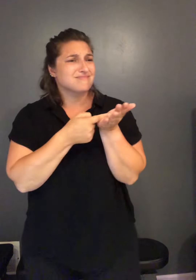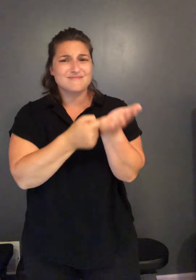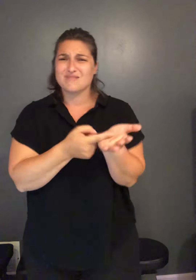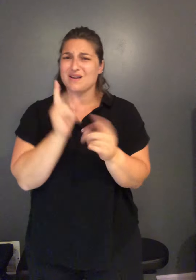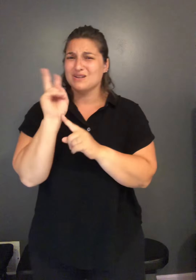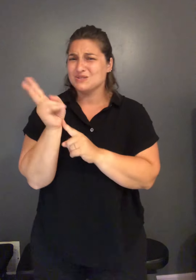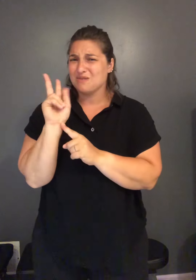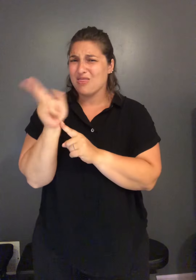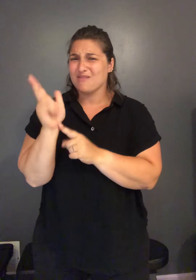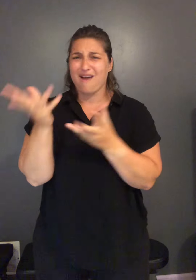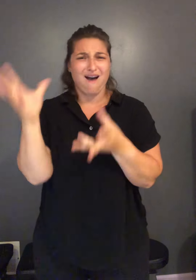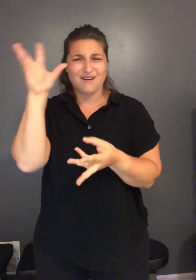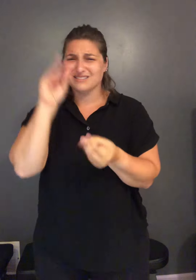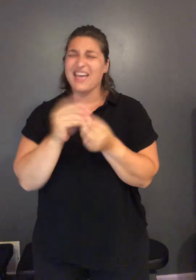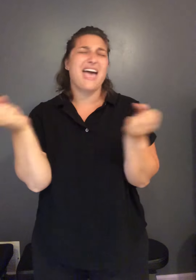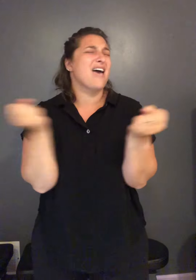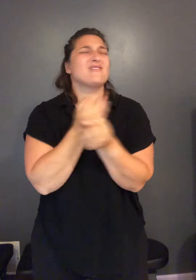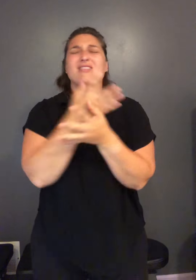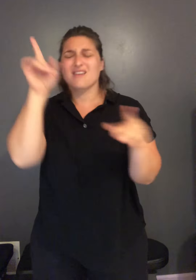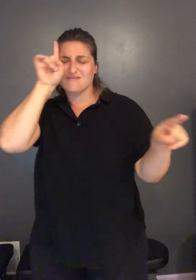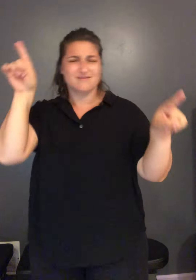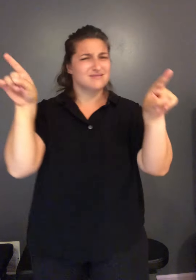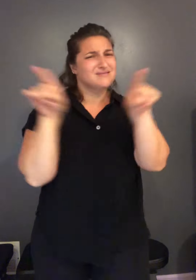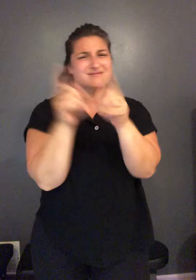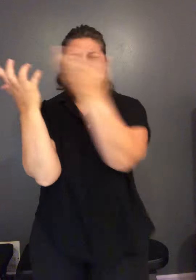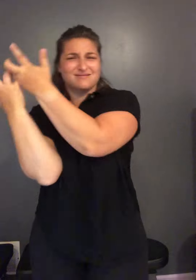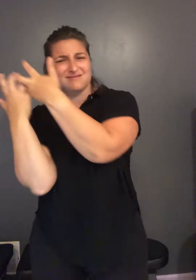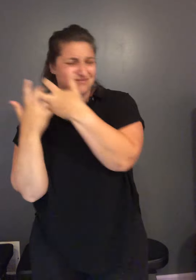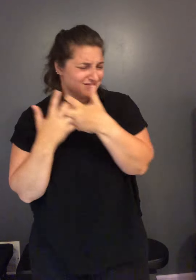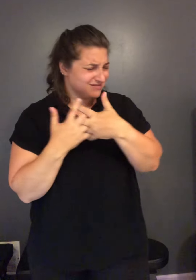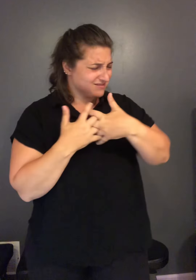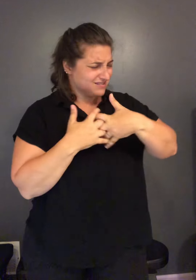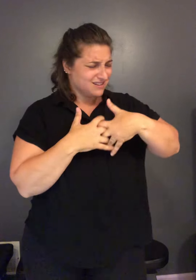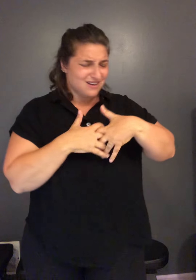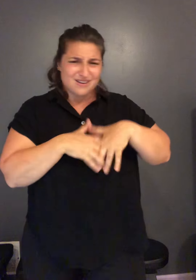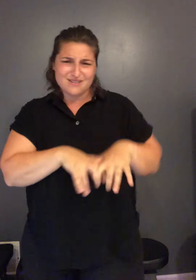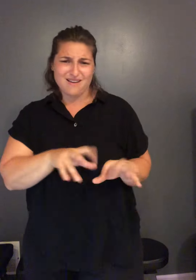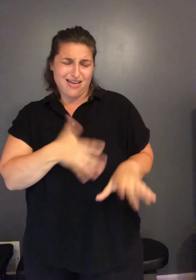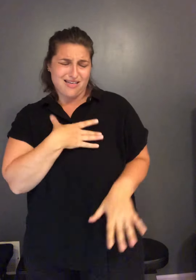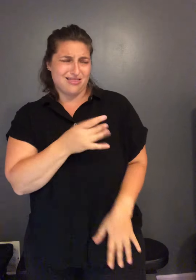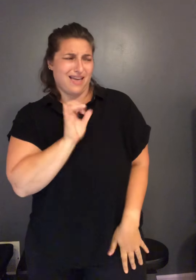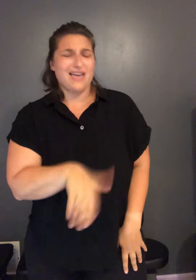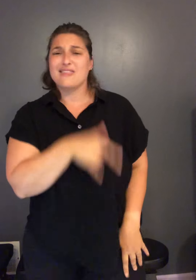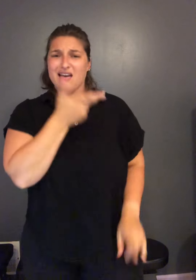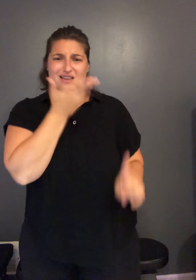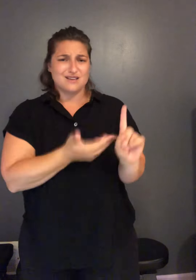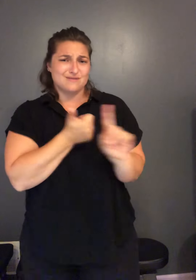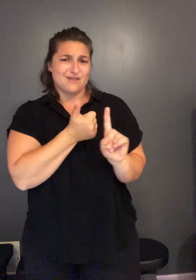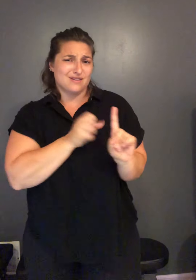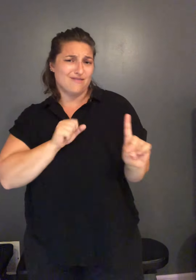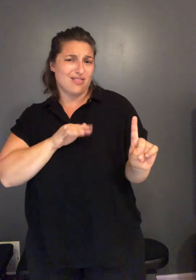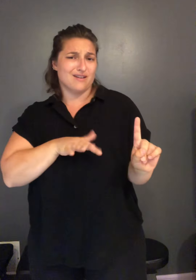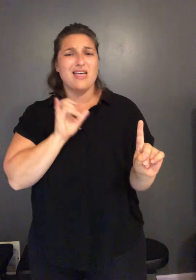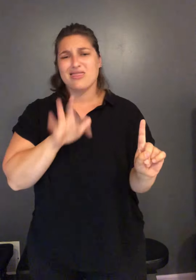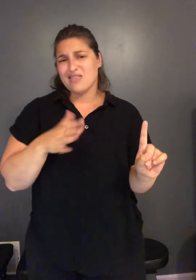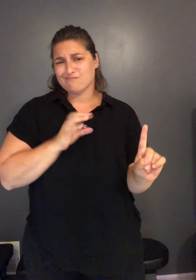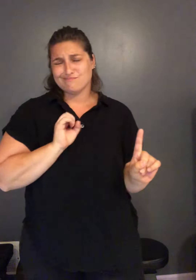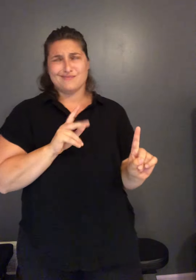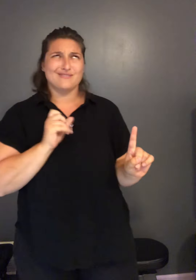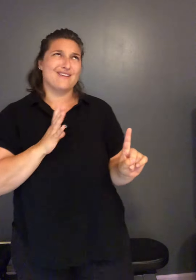maybe three minutes everything we said and told will agree with disagreement it's a bit of a dance a bit of a posture it's a bit of a stand he's a bit of a flirt but I'ma give it a chance